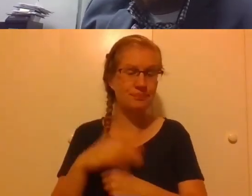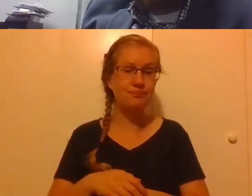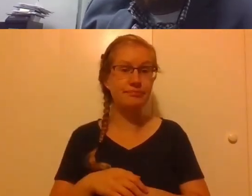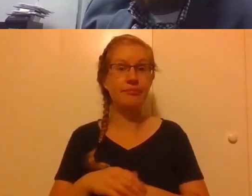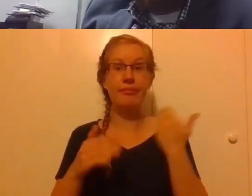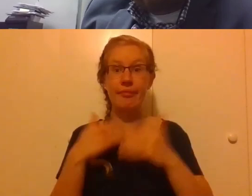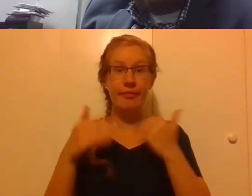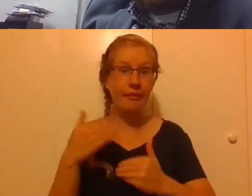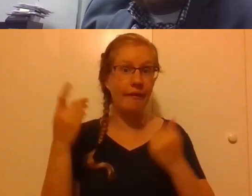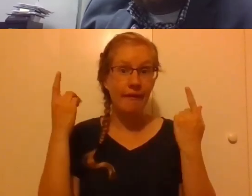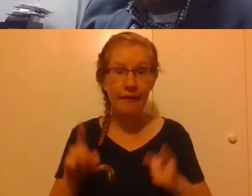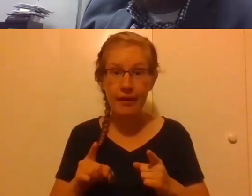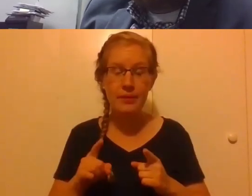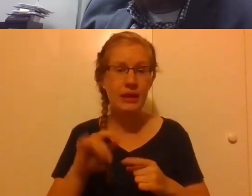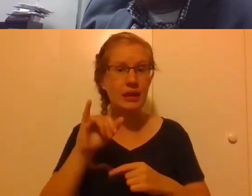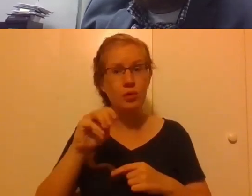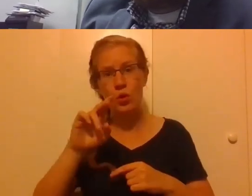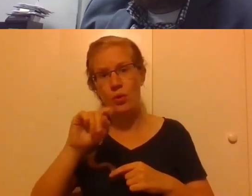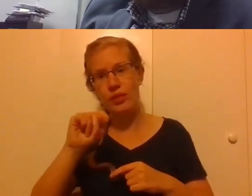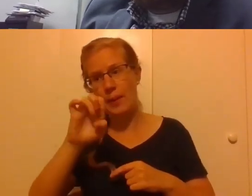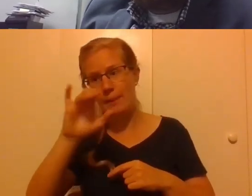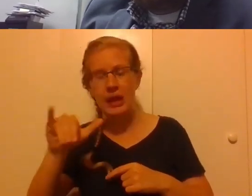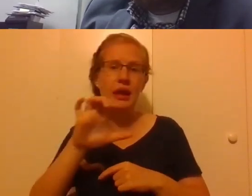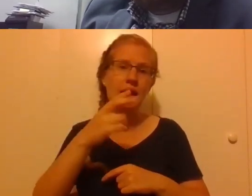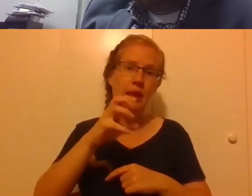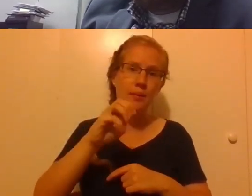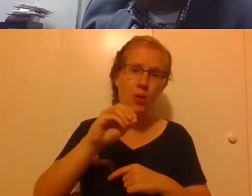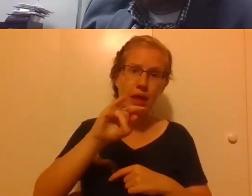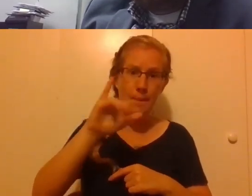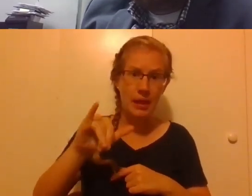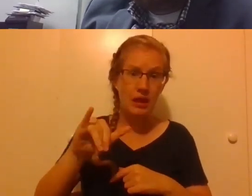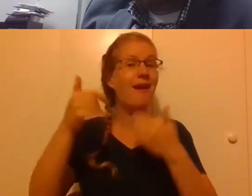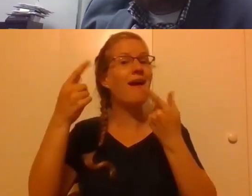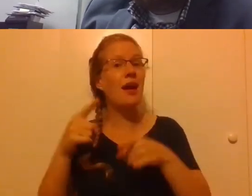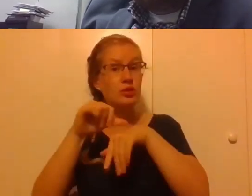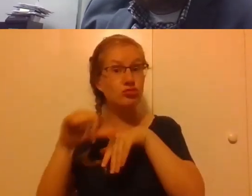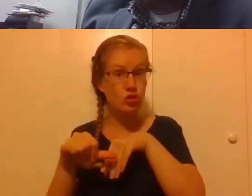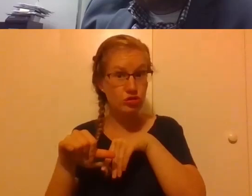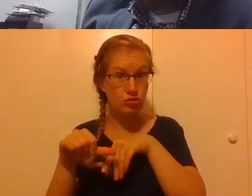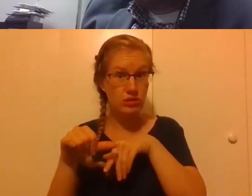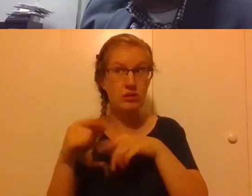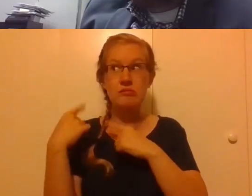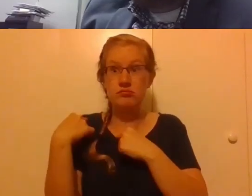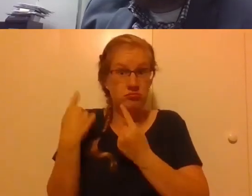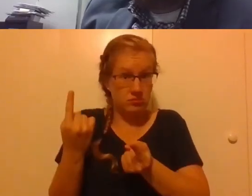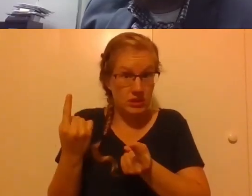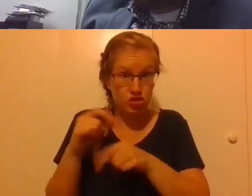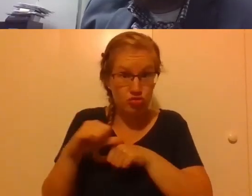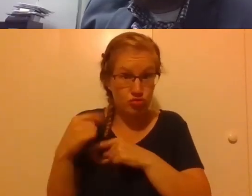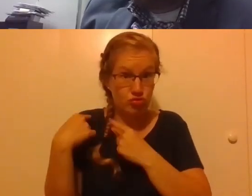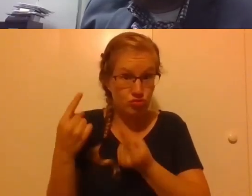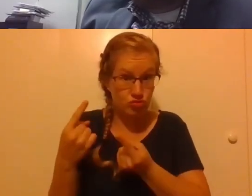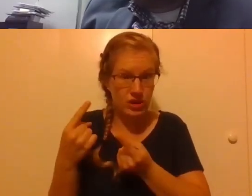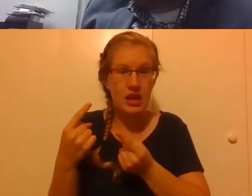having all kinds of immunotherapy and chemotherapy. I had a surgery. And since the surgery, the doctors at Duke